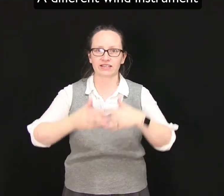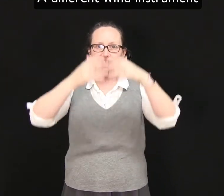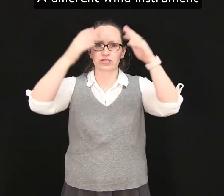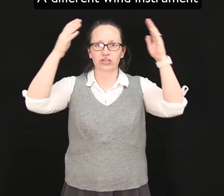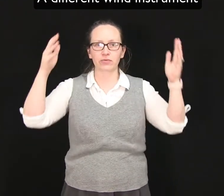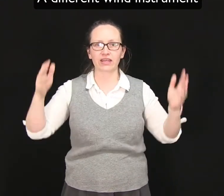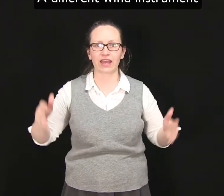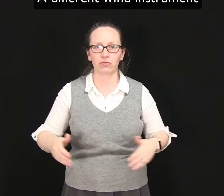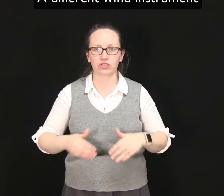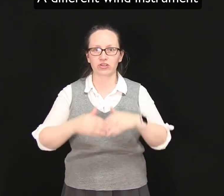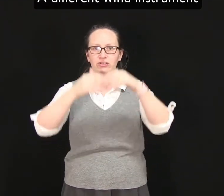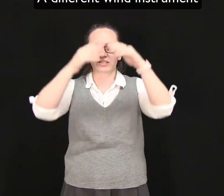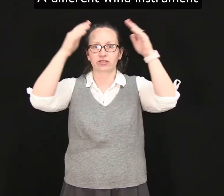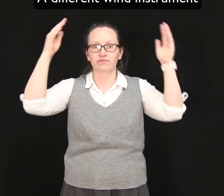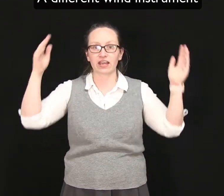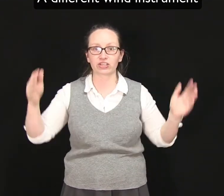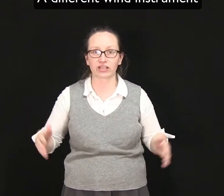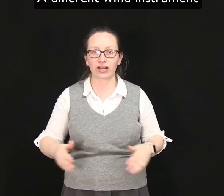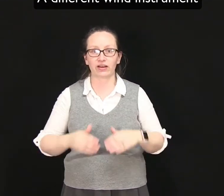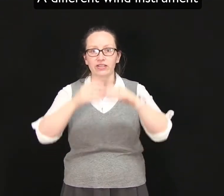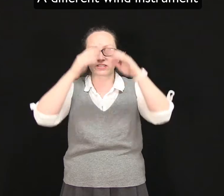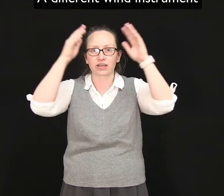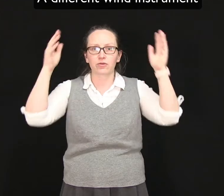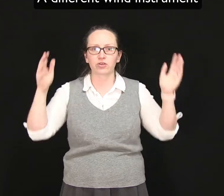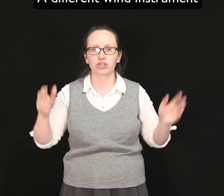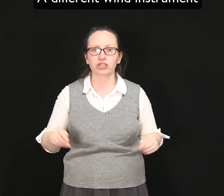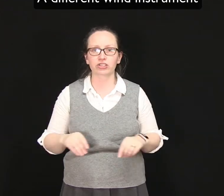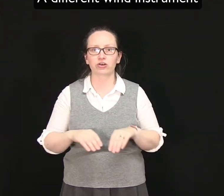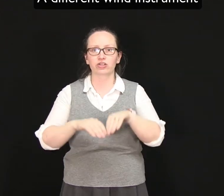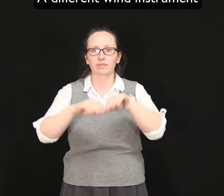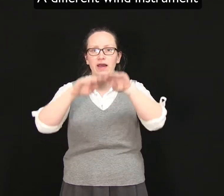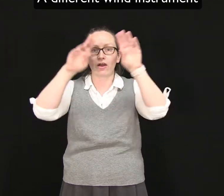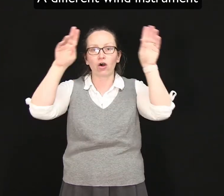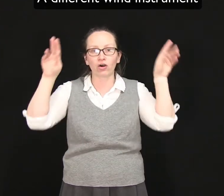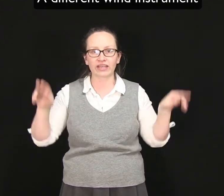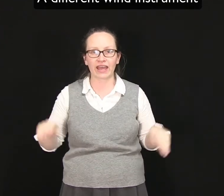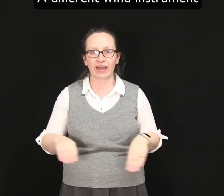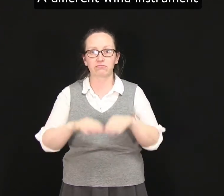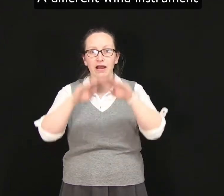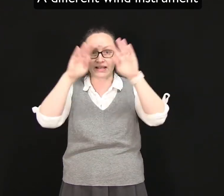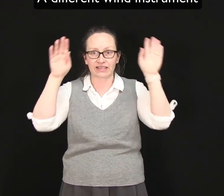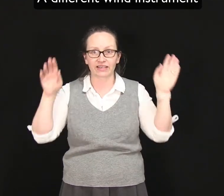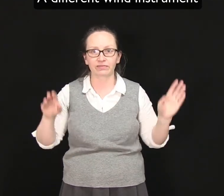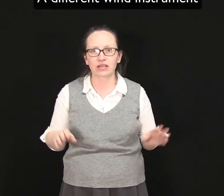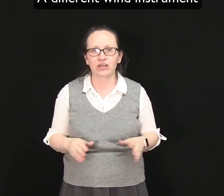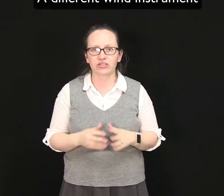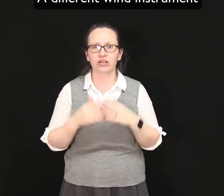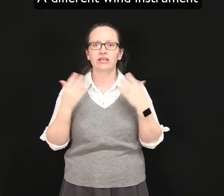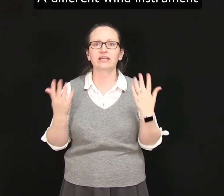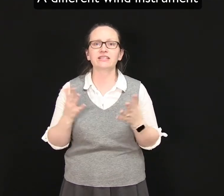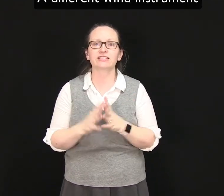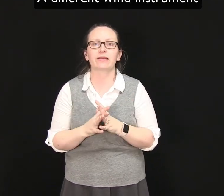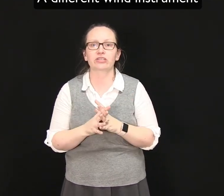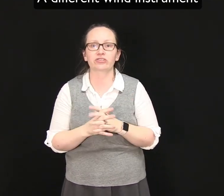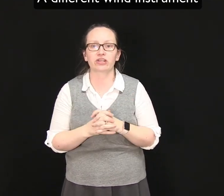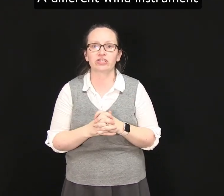and so we get what's known as convection currents which are just caused by hot air rising. So in this demonstration